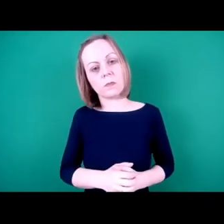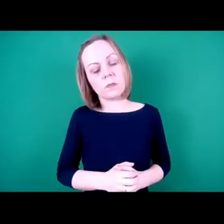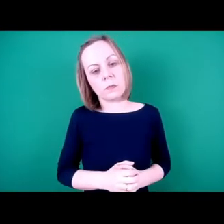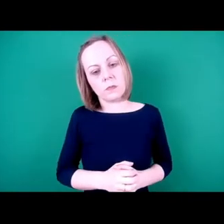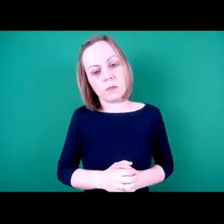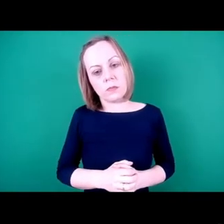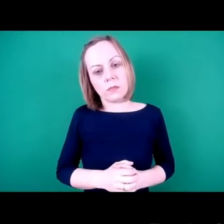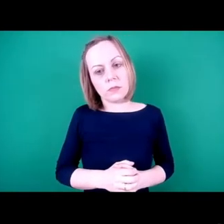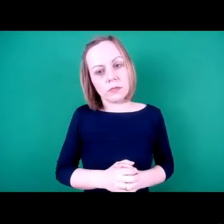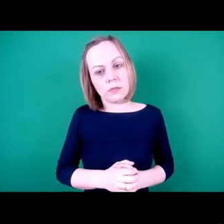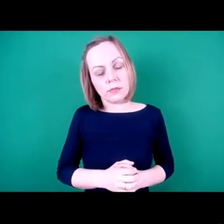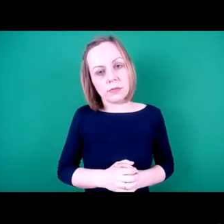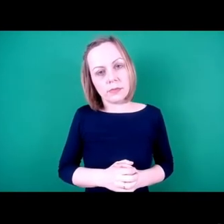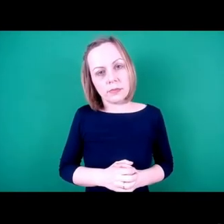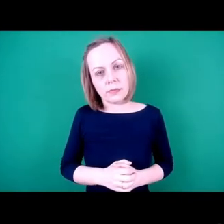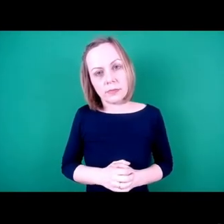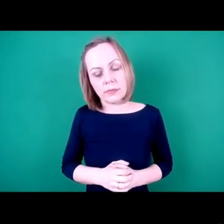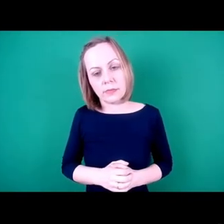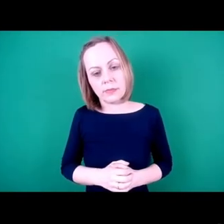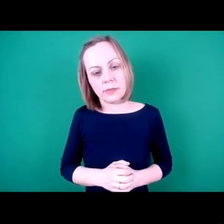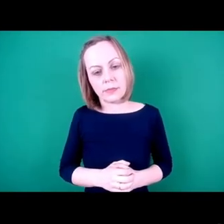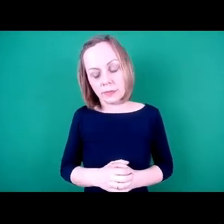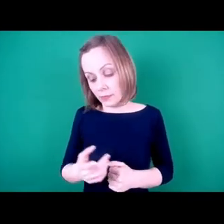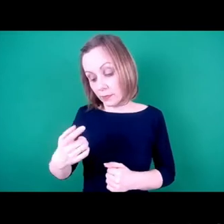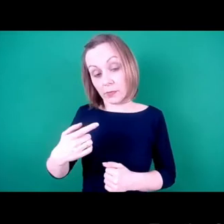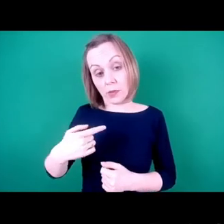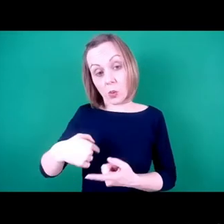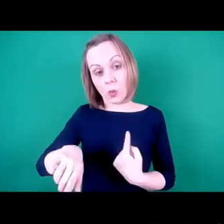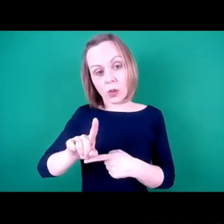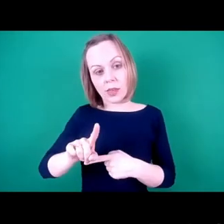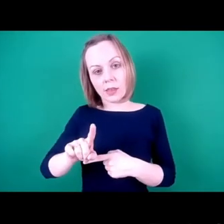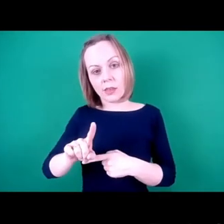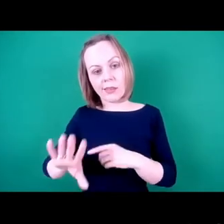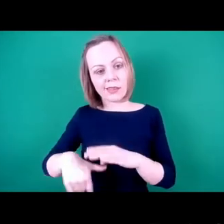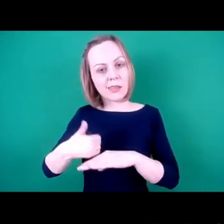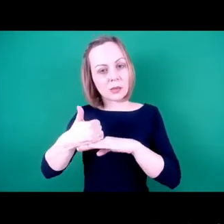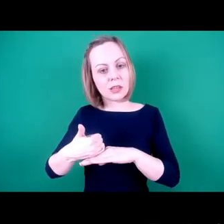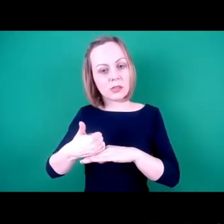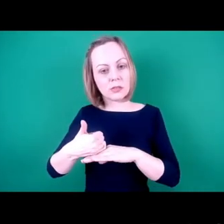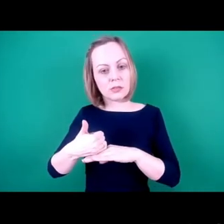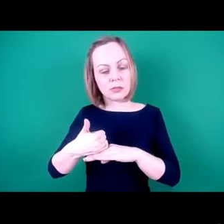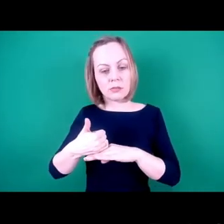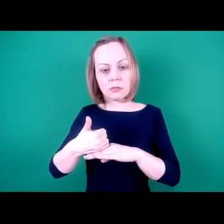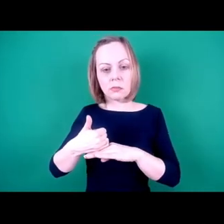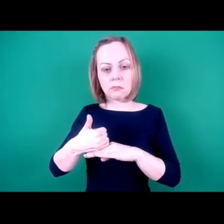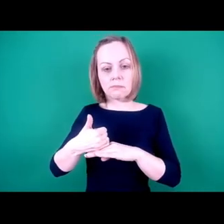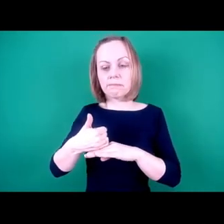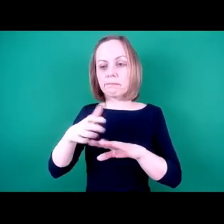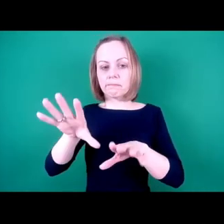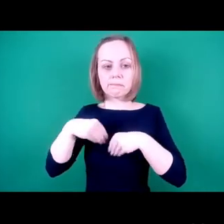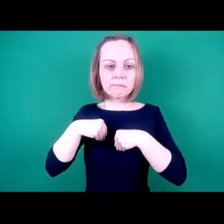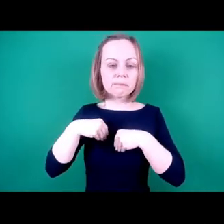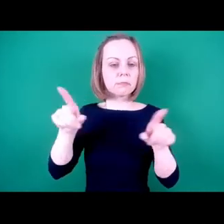For the foundation, we have adopted a diversity, equity and inclusion statement.